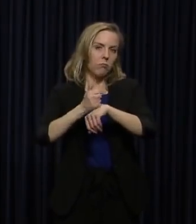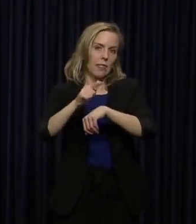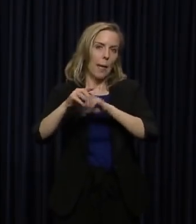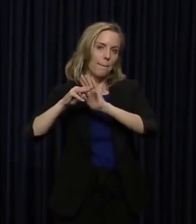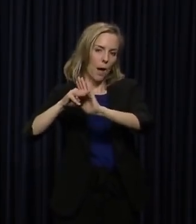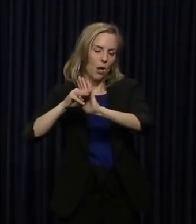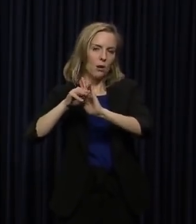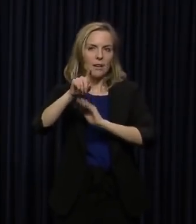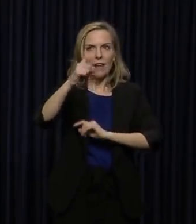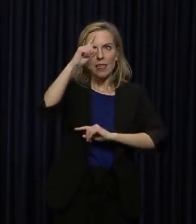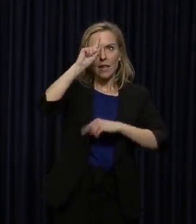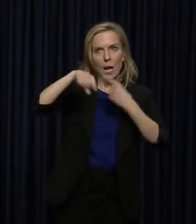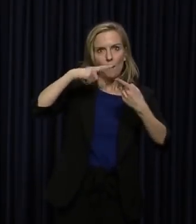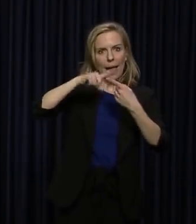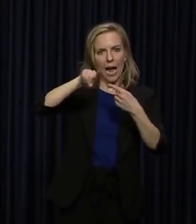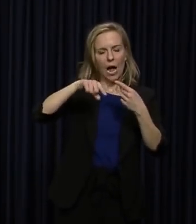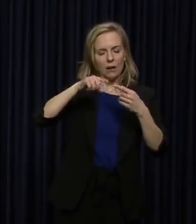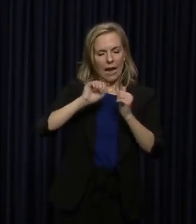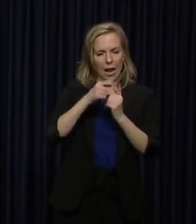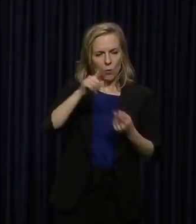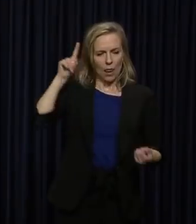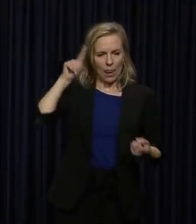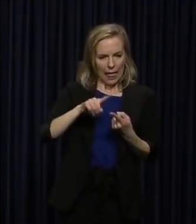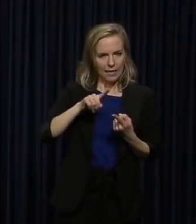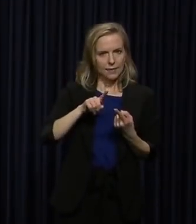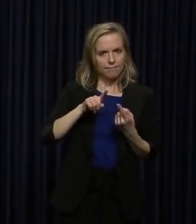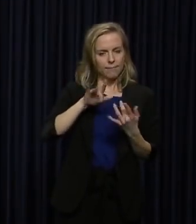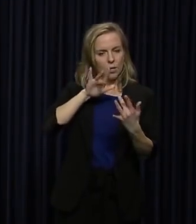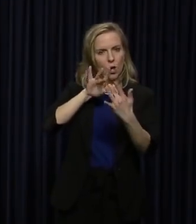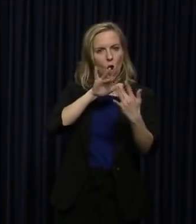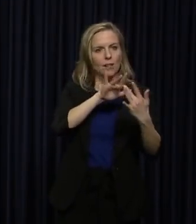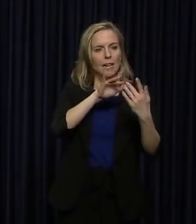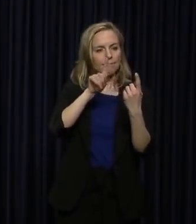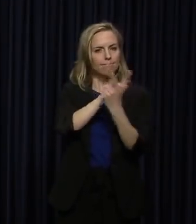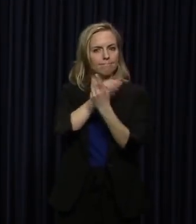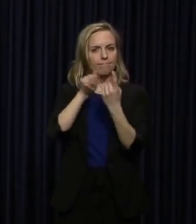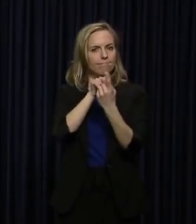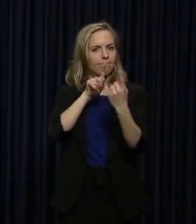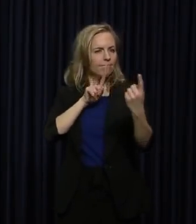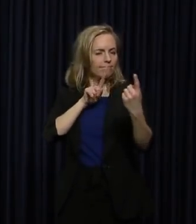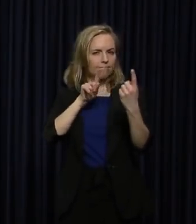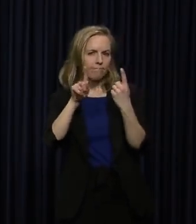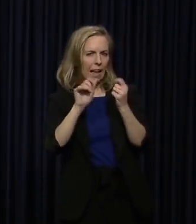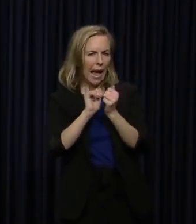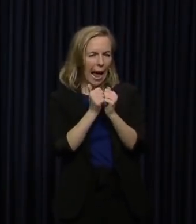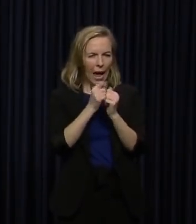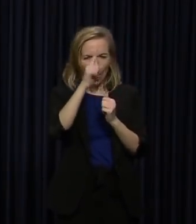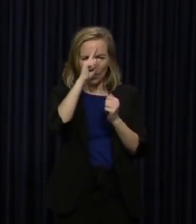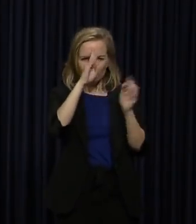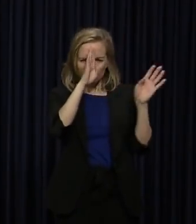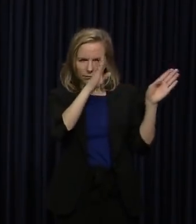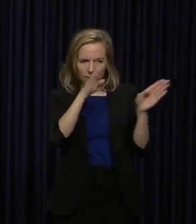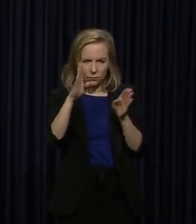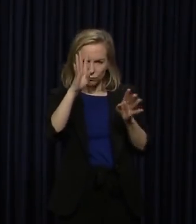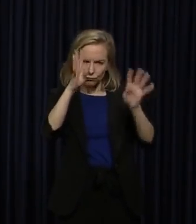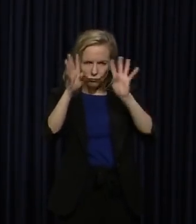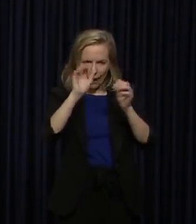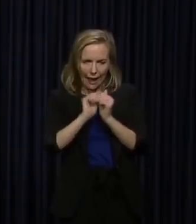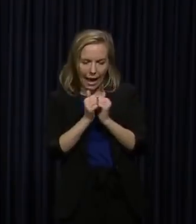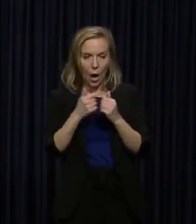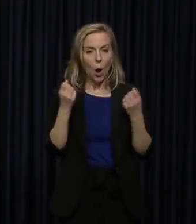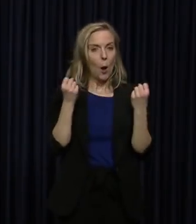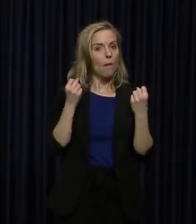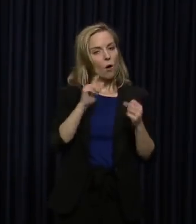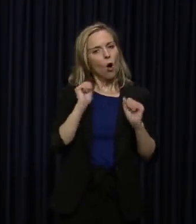you have to think about how you lessen those contacts. It is all of our responsibility. And to those that had already stepped